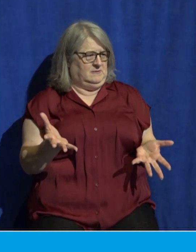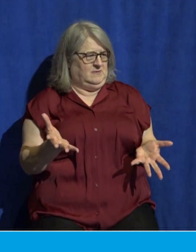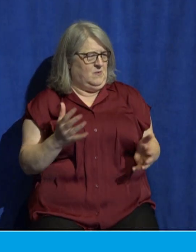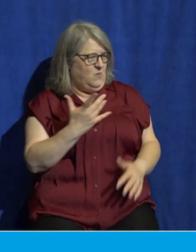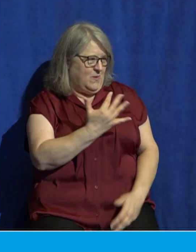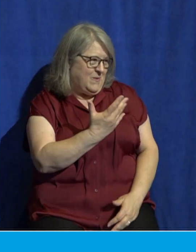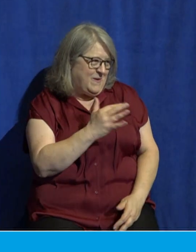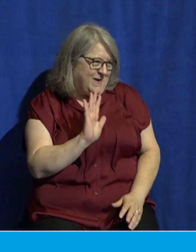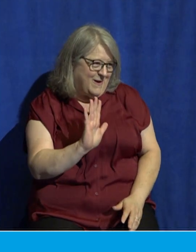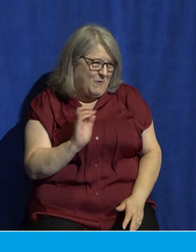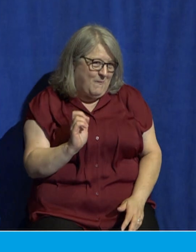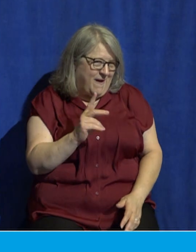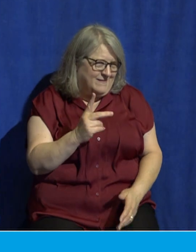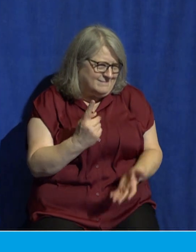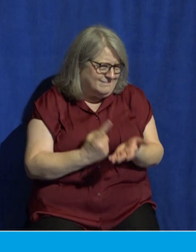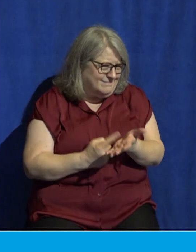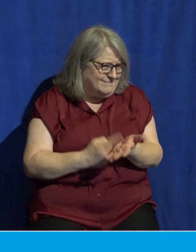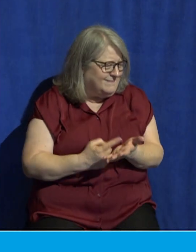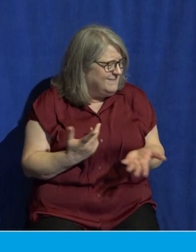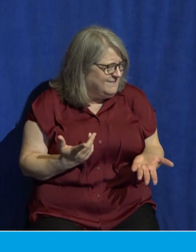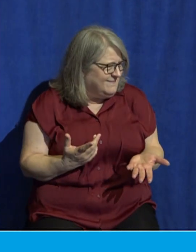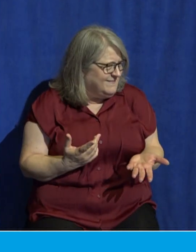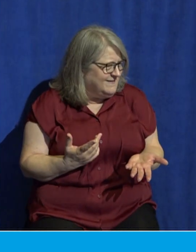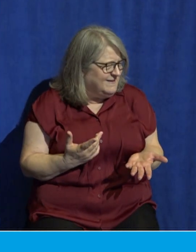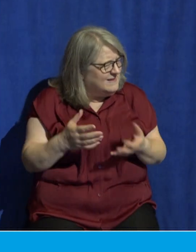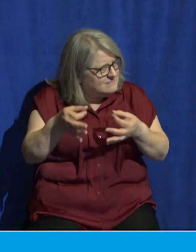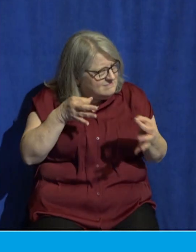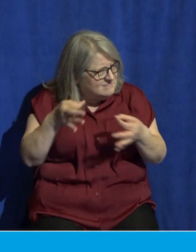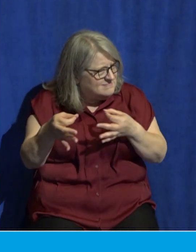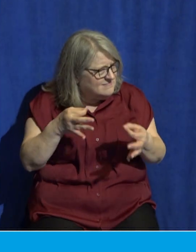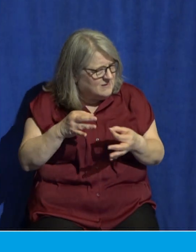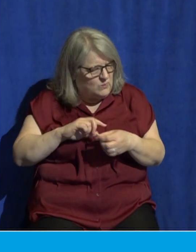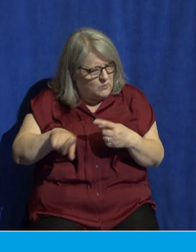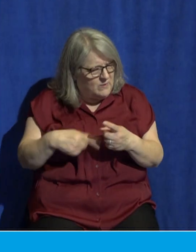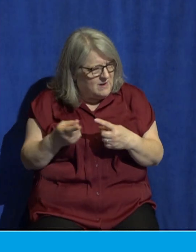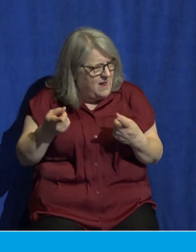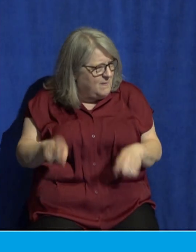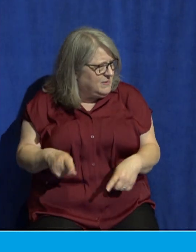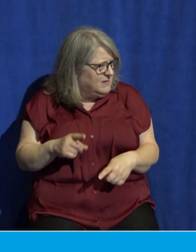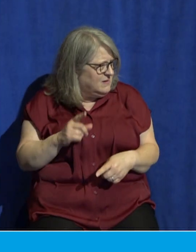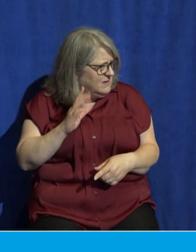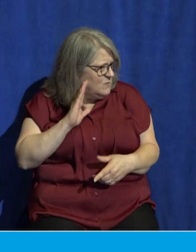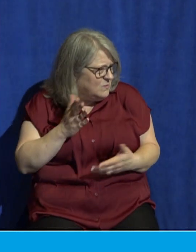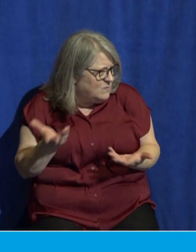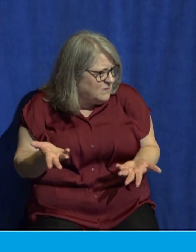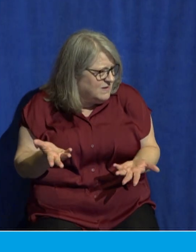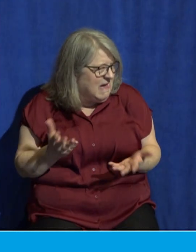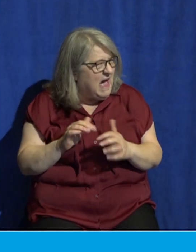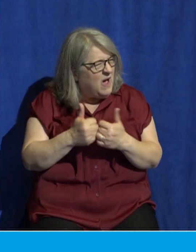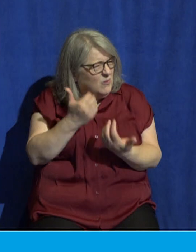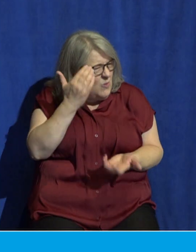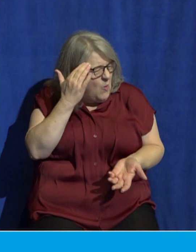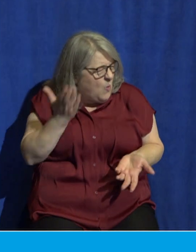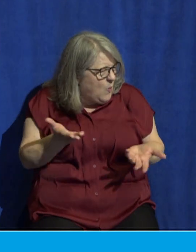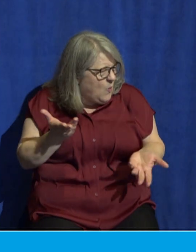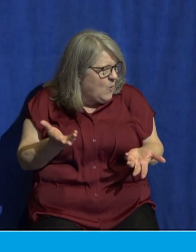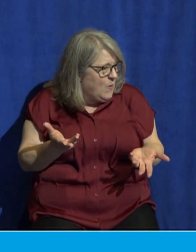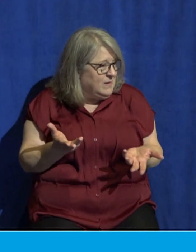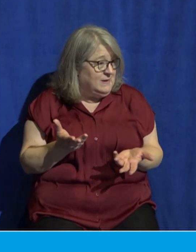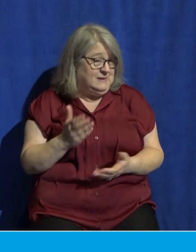that? You just slid that one in there. Can you explain when is this going to happen? How will we know when it's going to happen? Because that seems like a significant